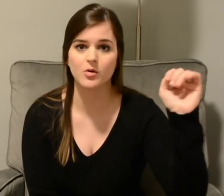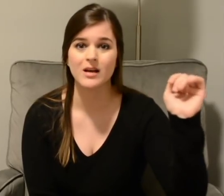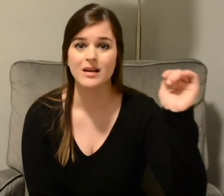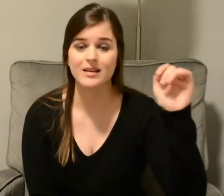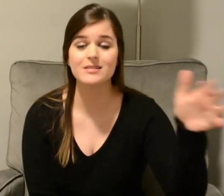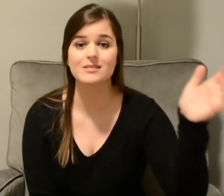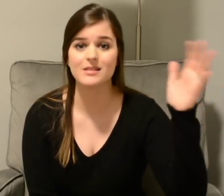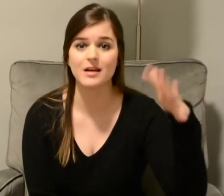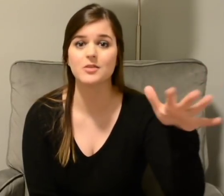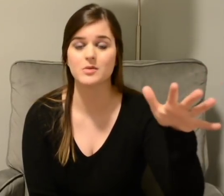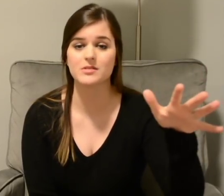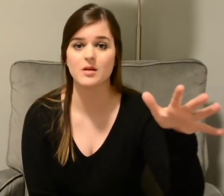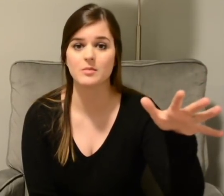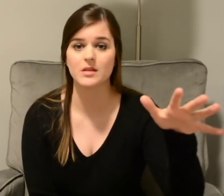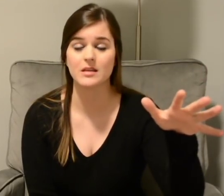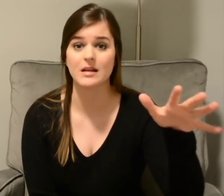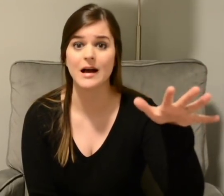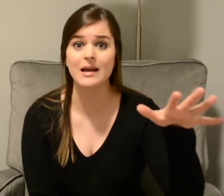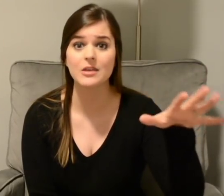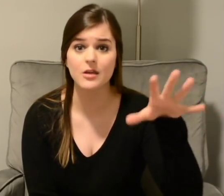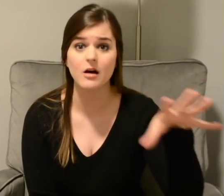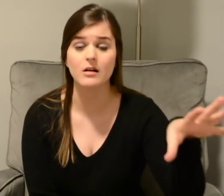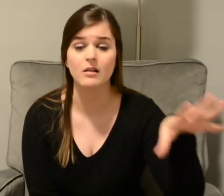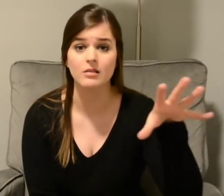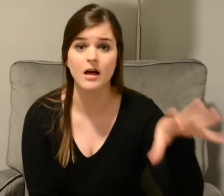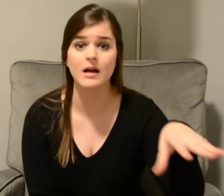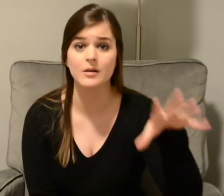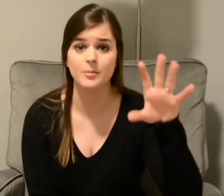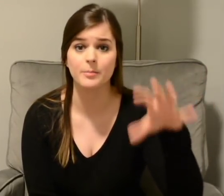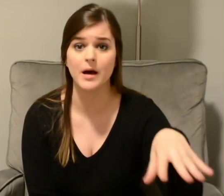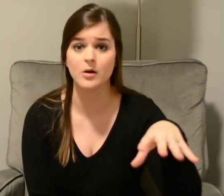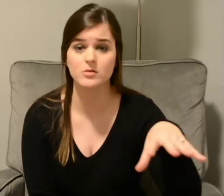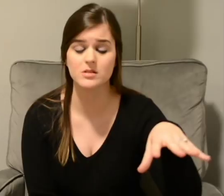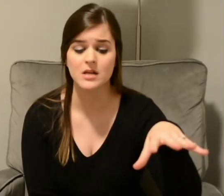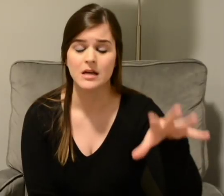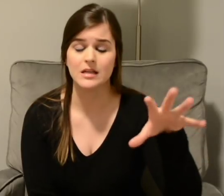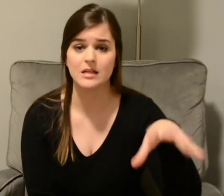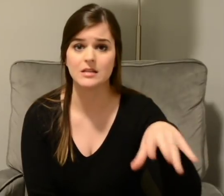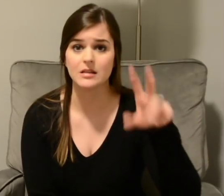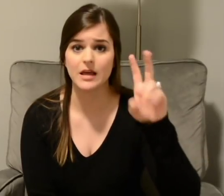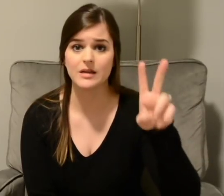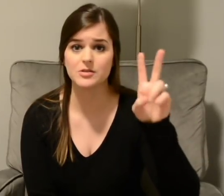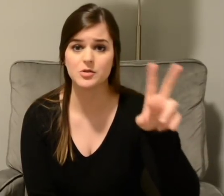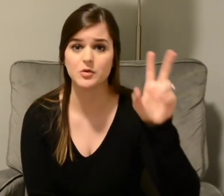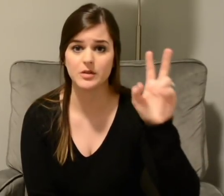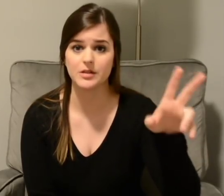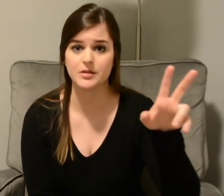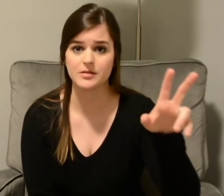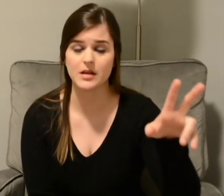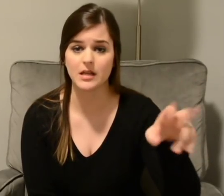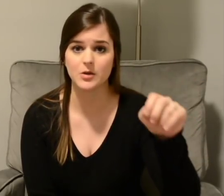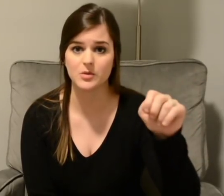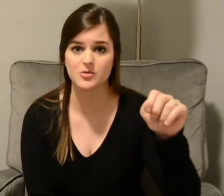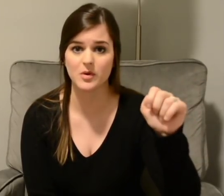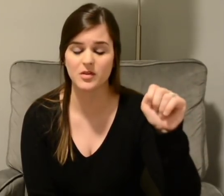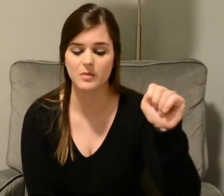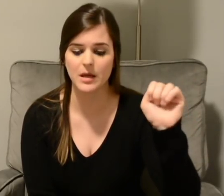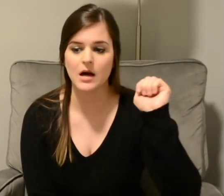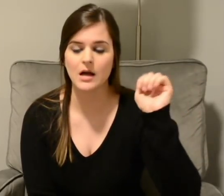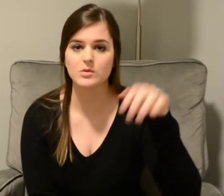his death was something that I thought a lot about in the last two years that he was with me. I will